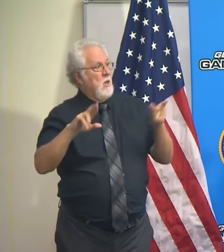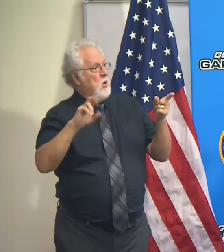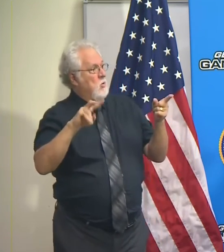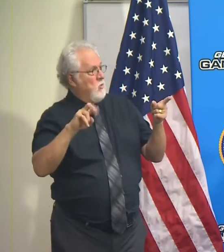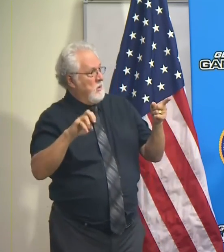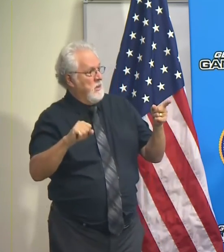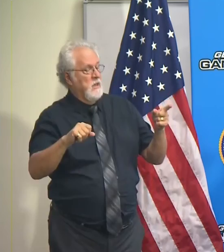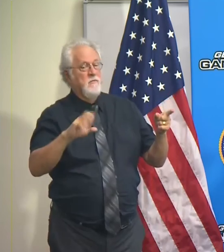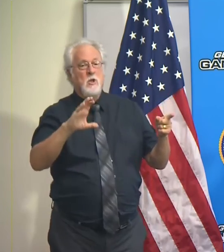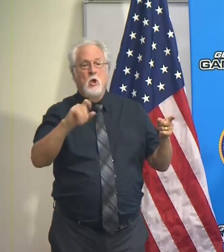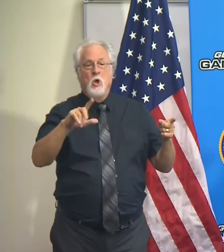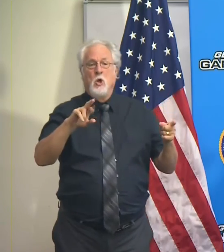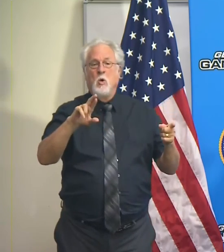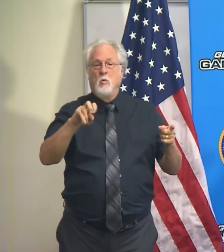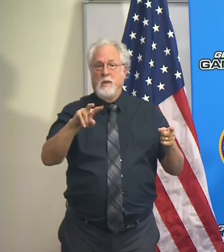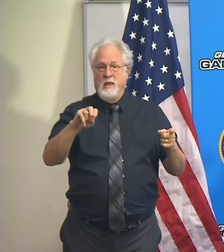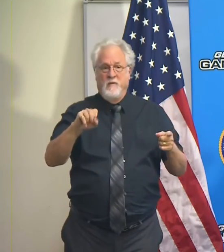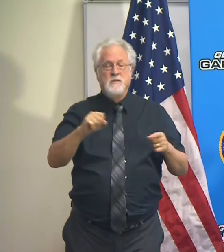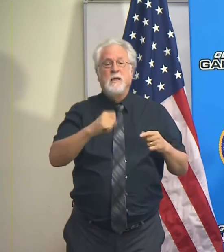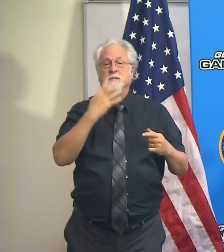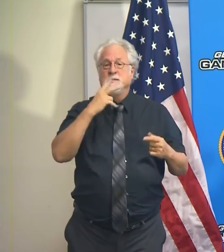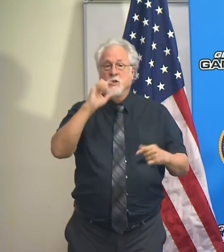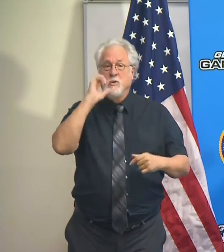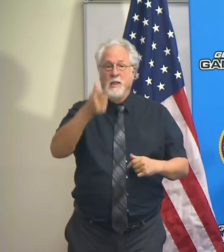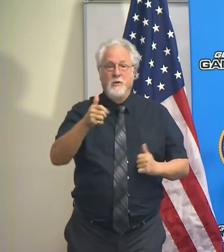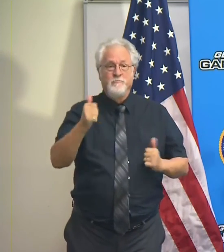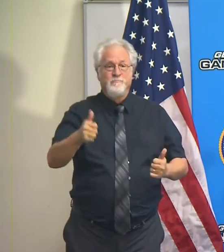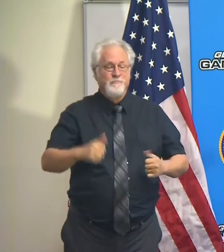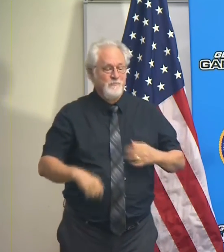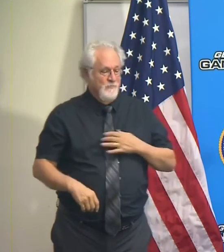Thank you. Thank you so much. And we will see you all later.